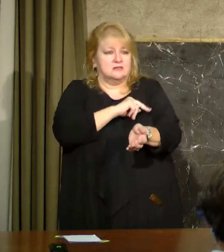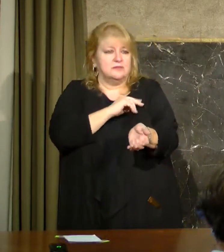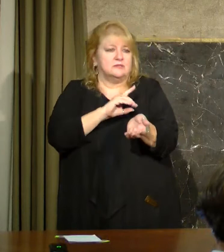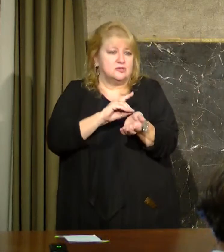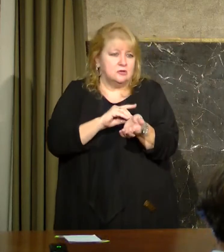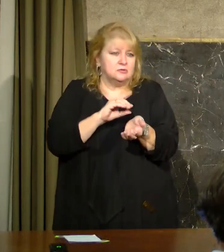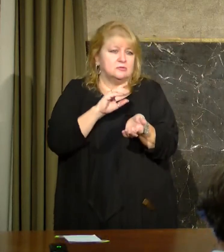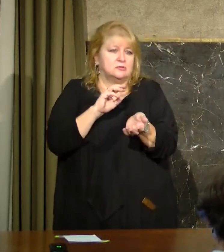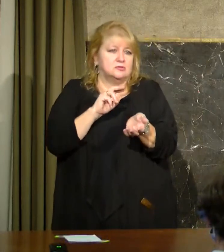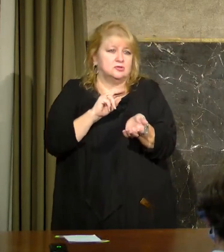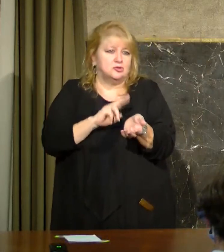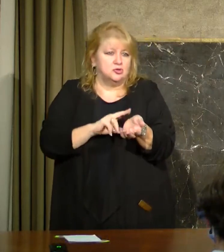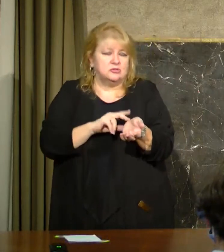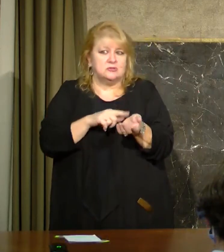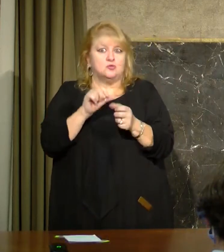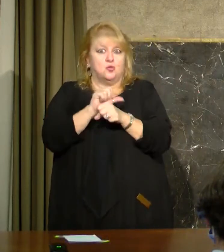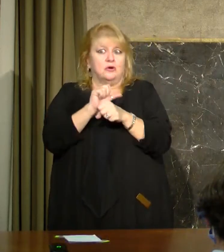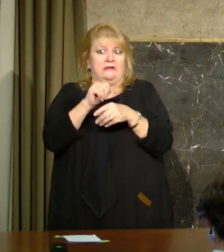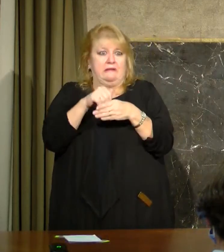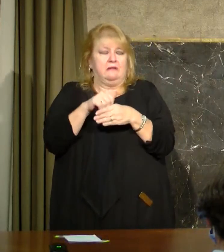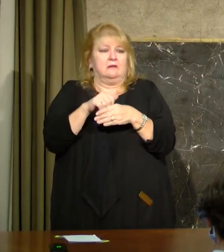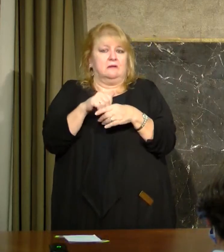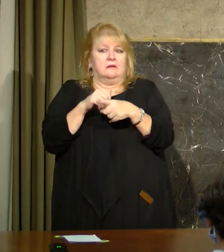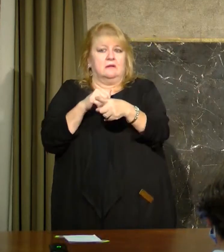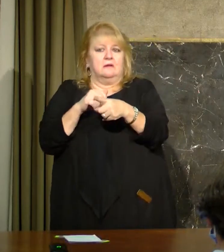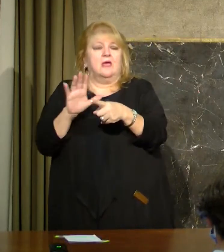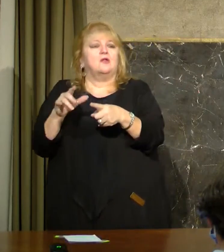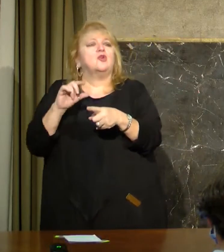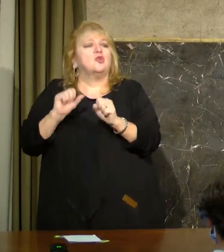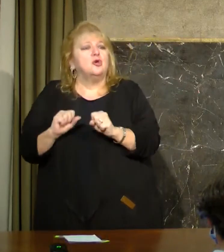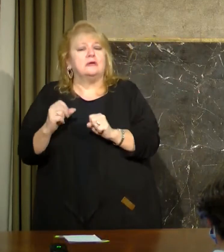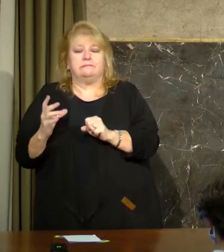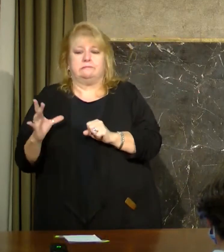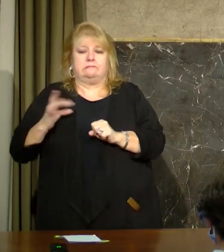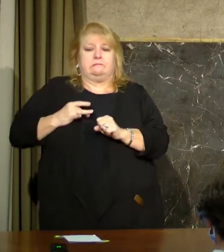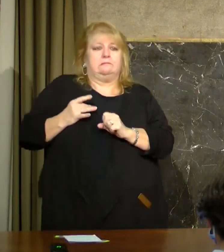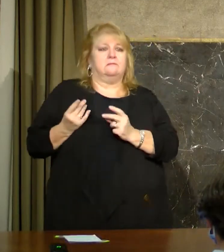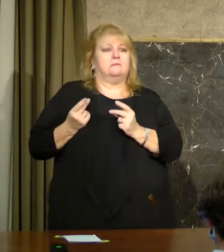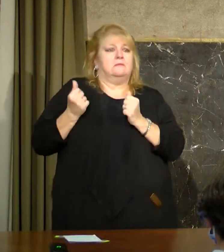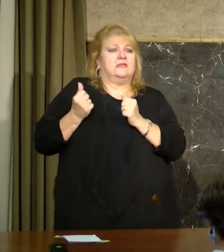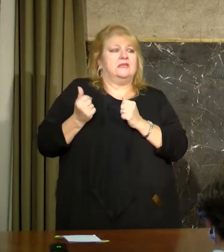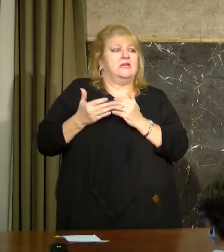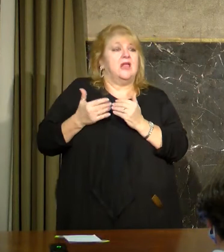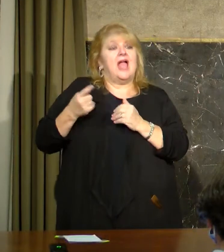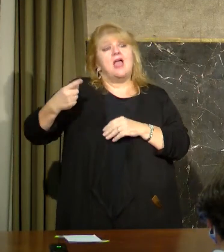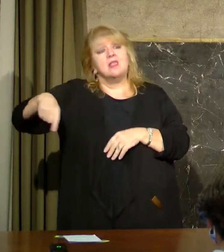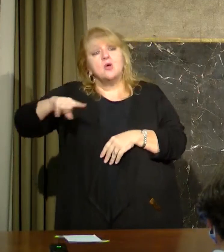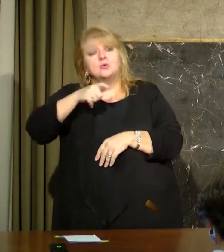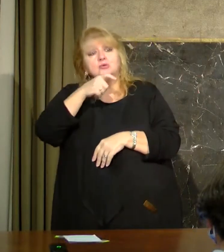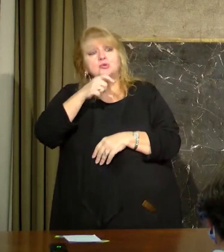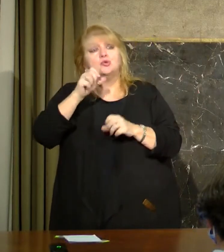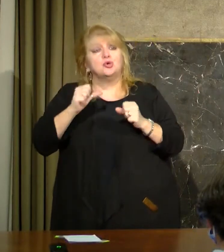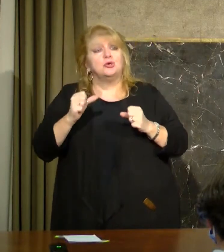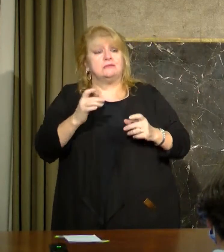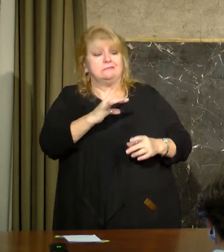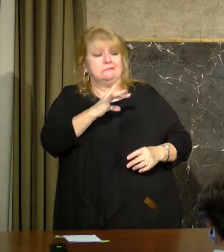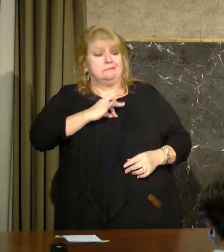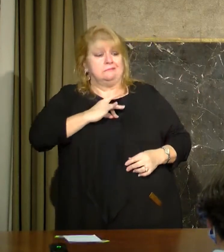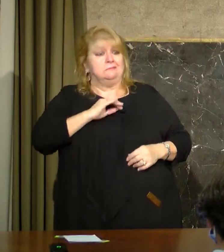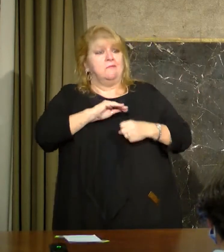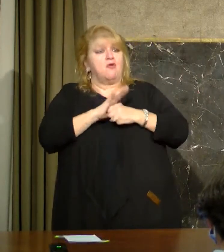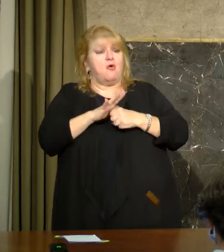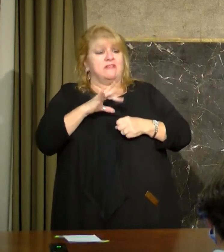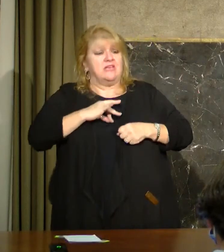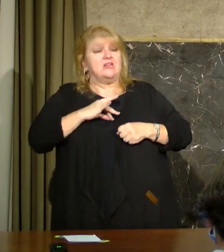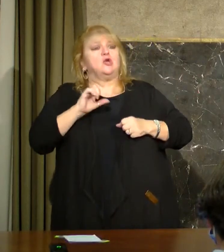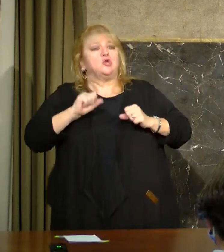to suffer health consequences, severe health consequences. It's an imperfect process. I think the CDC did a pretty good job. You know, we tried